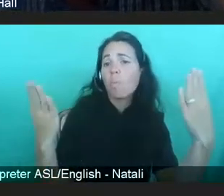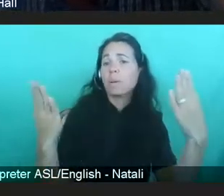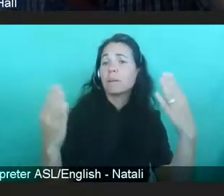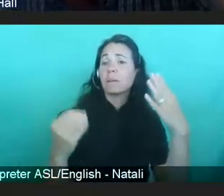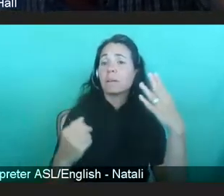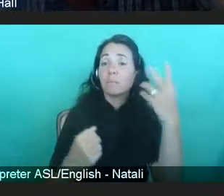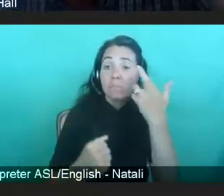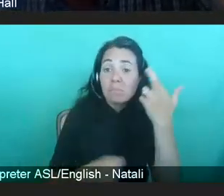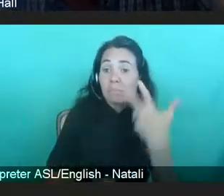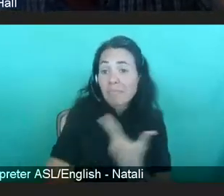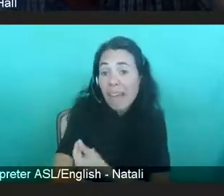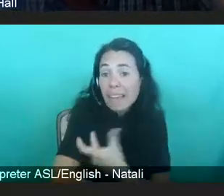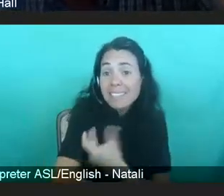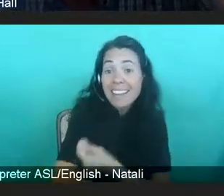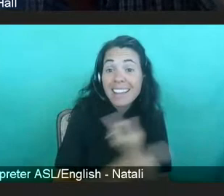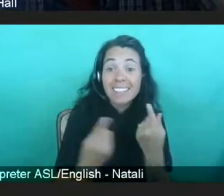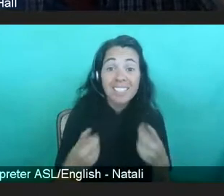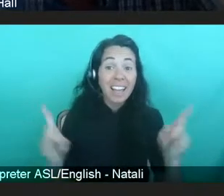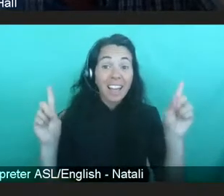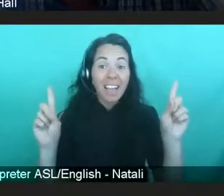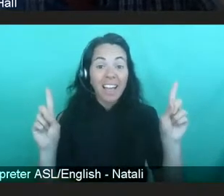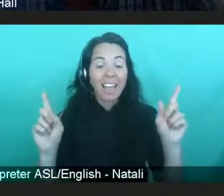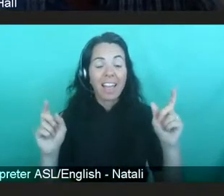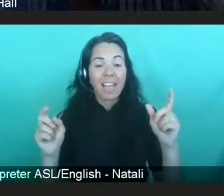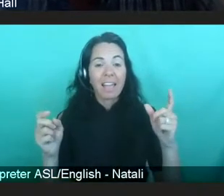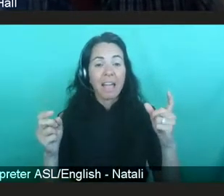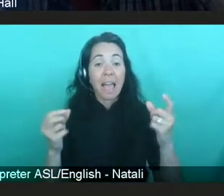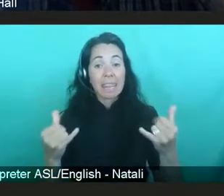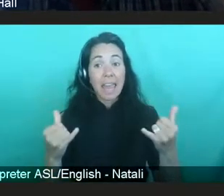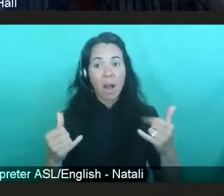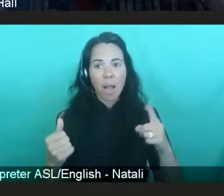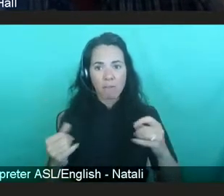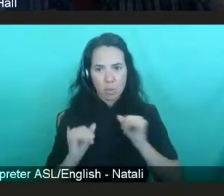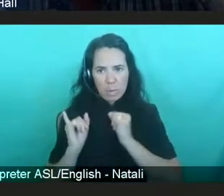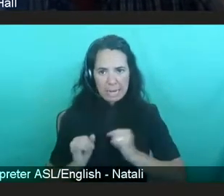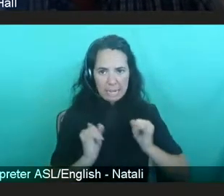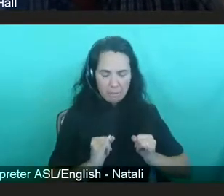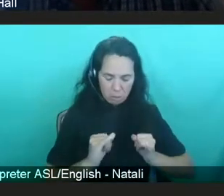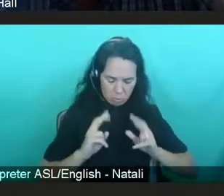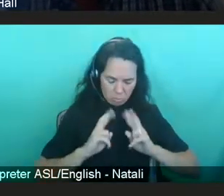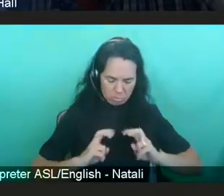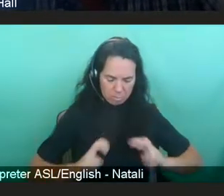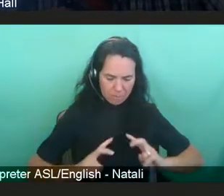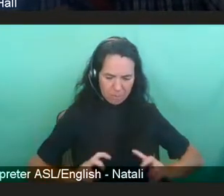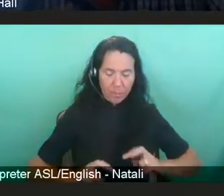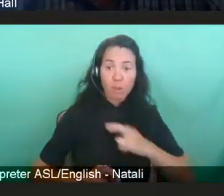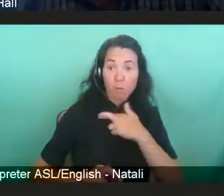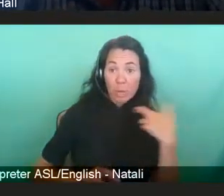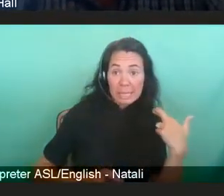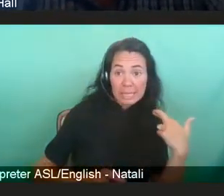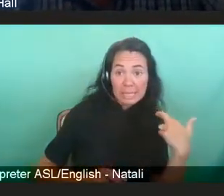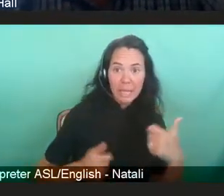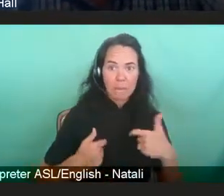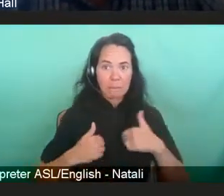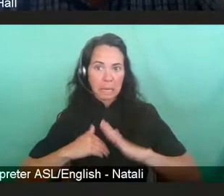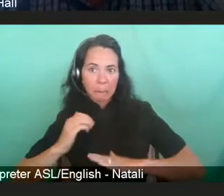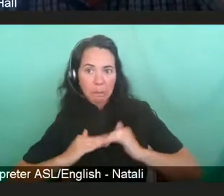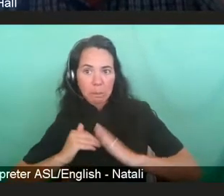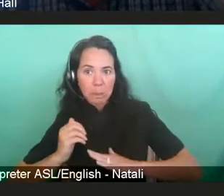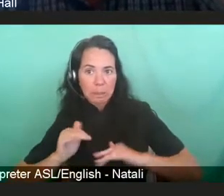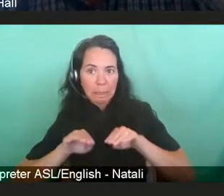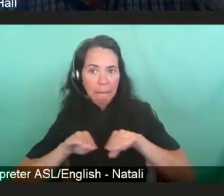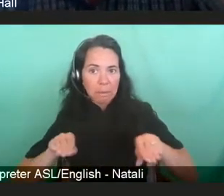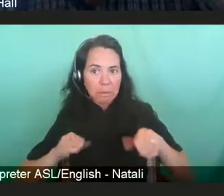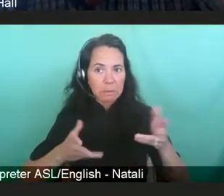there's an individual assessment of risk associated with comfort level, one's own comfort level.